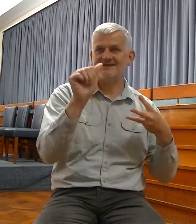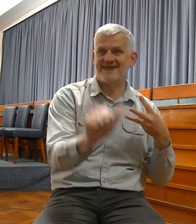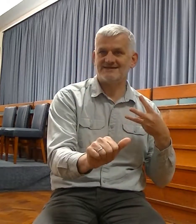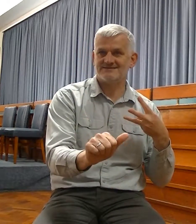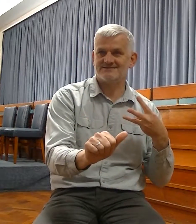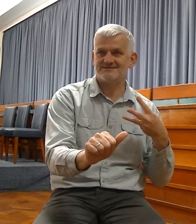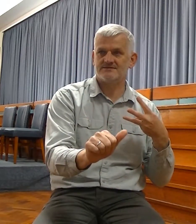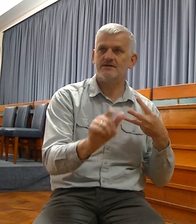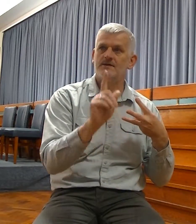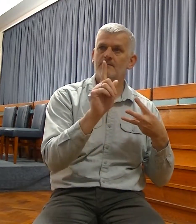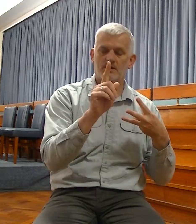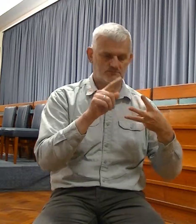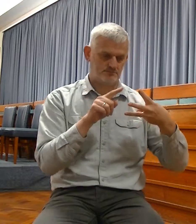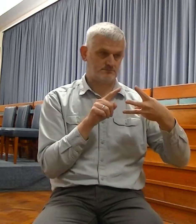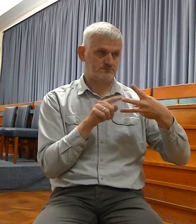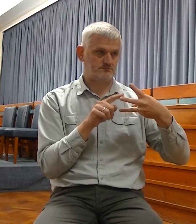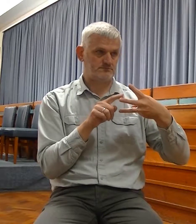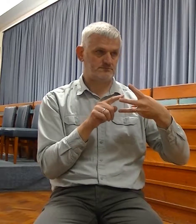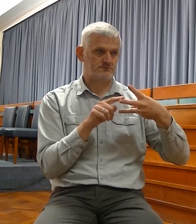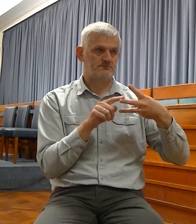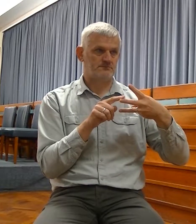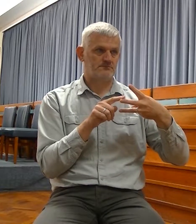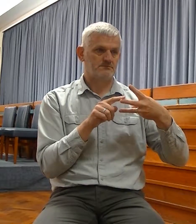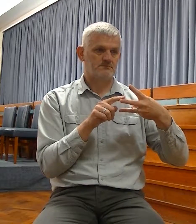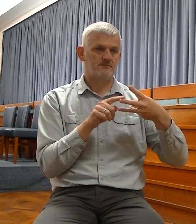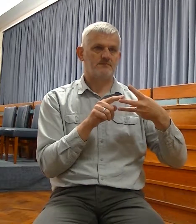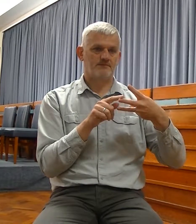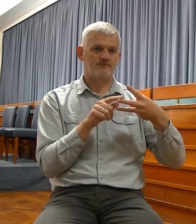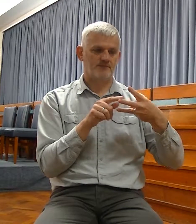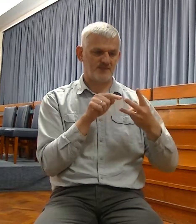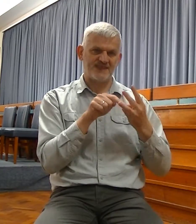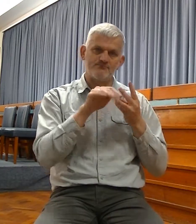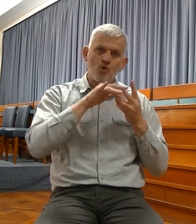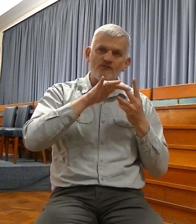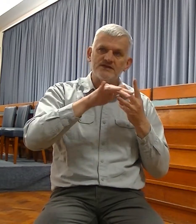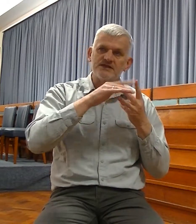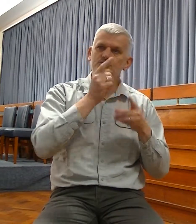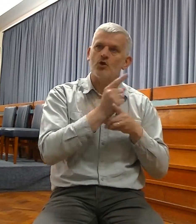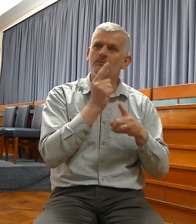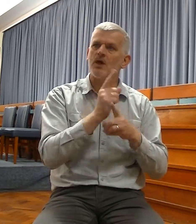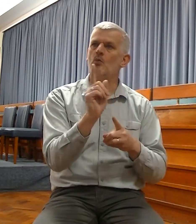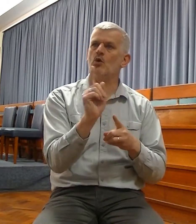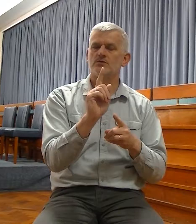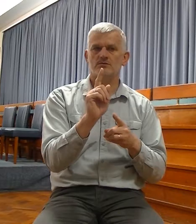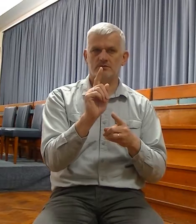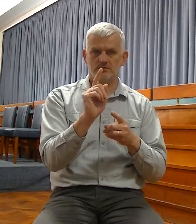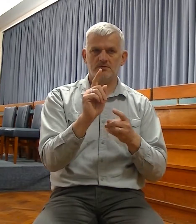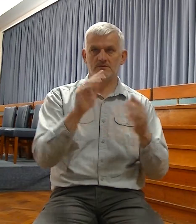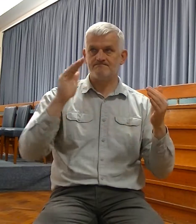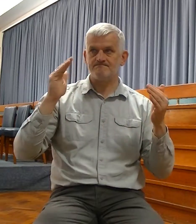on to show that the real objective of the prophecy, the real point it's focusing on, is